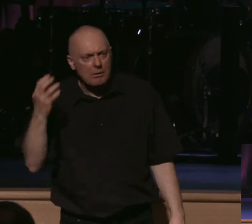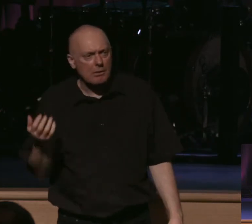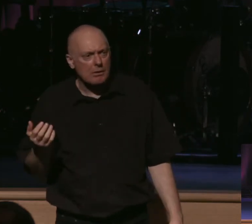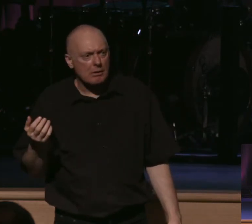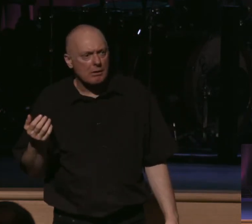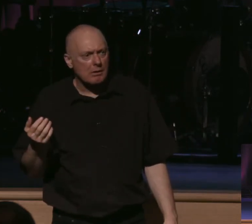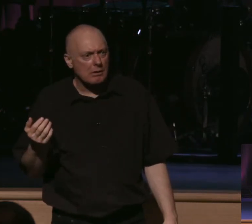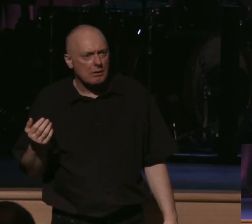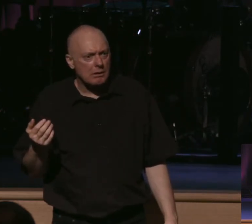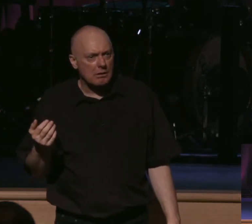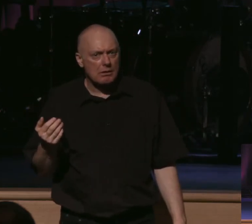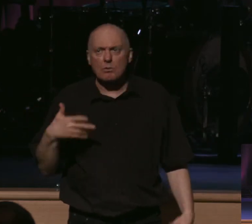great place.